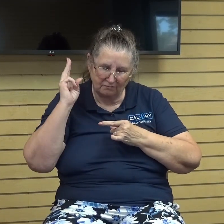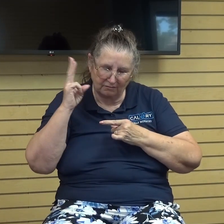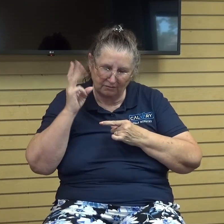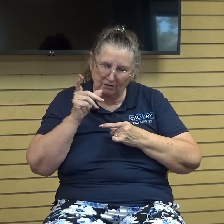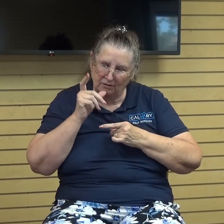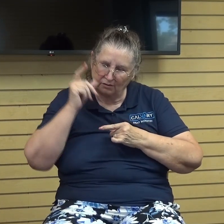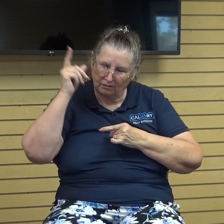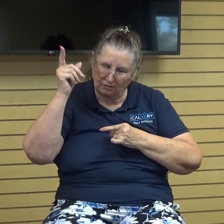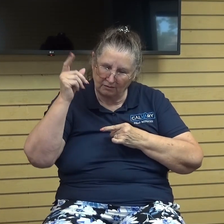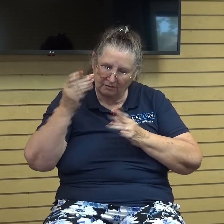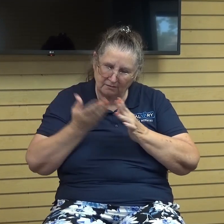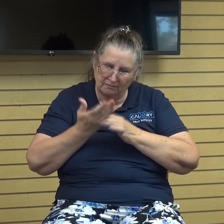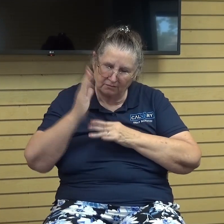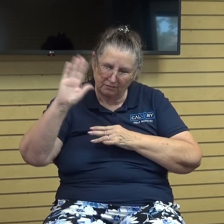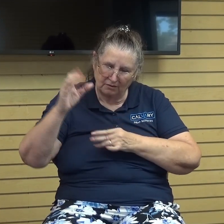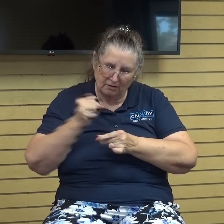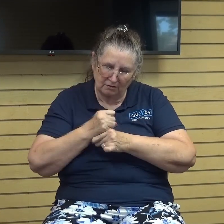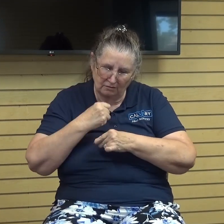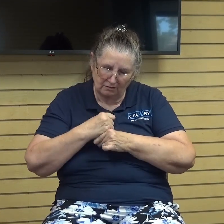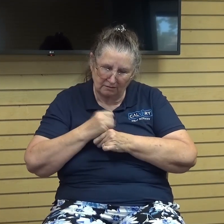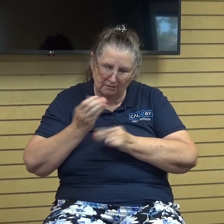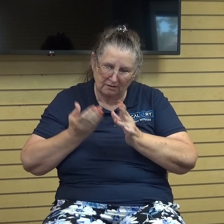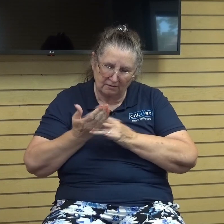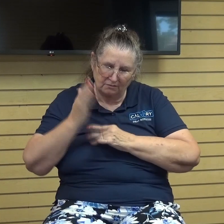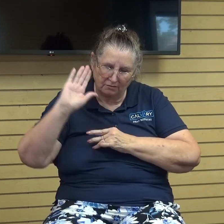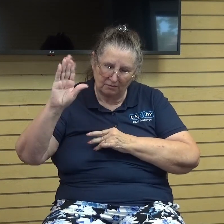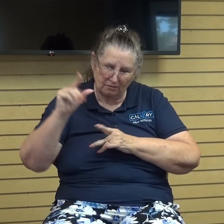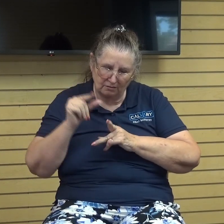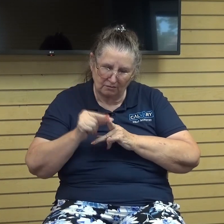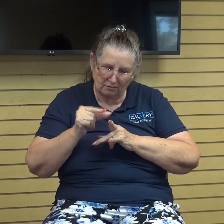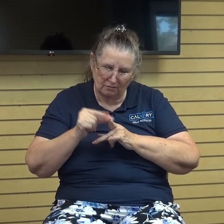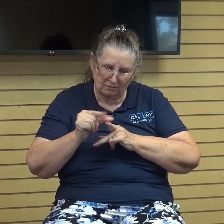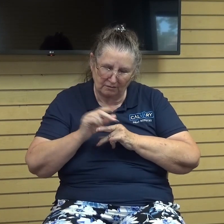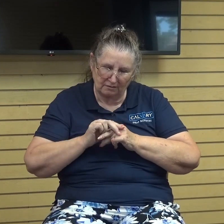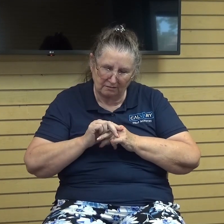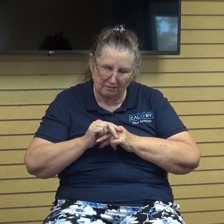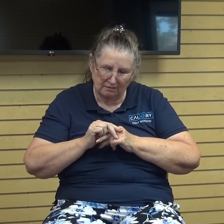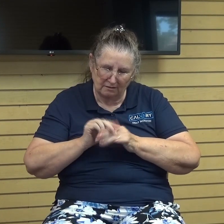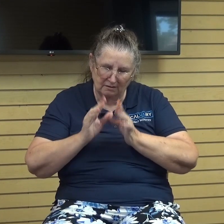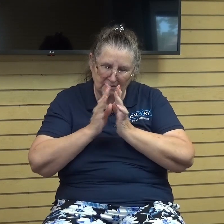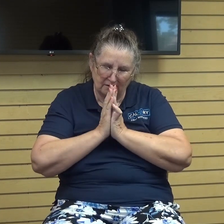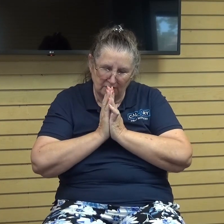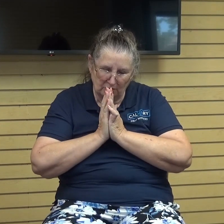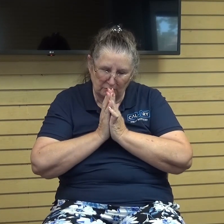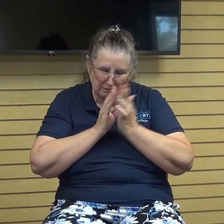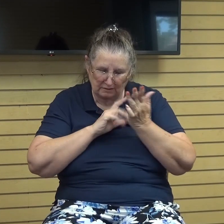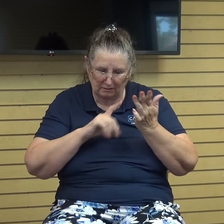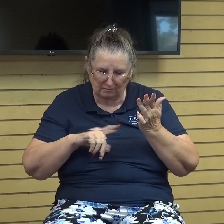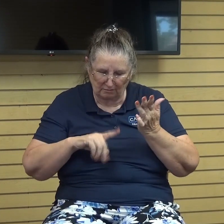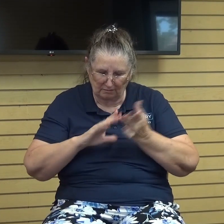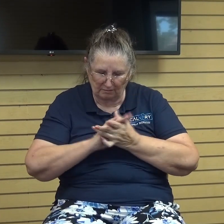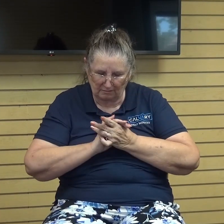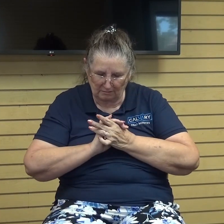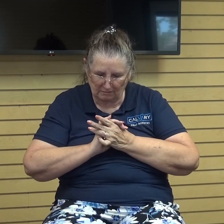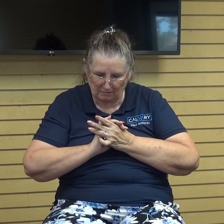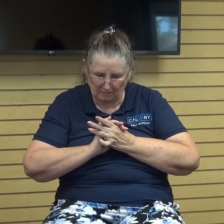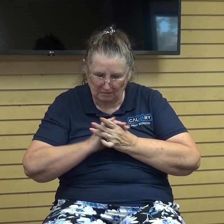you are through your creation and through your word and i pray lord that we would pursue